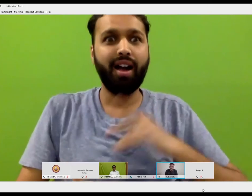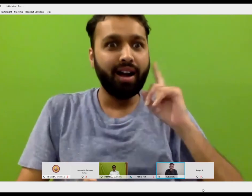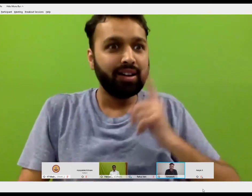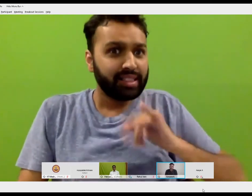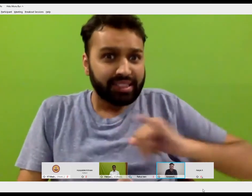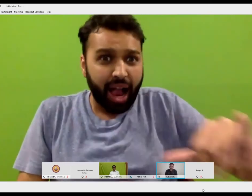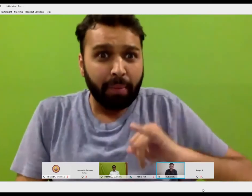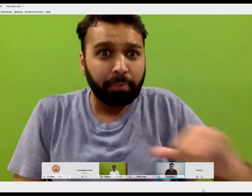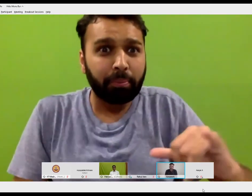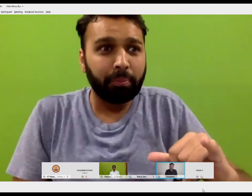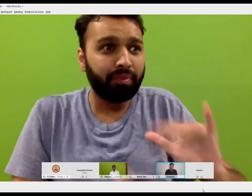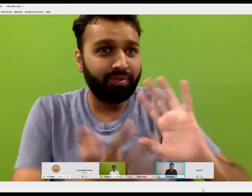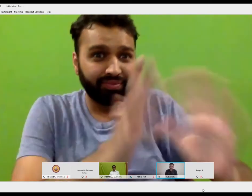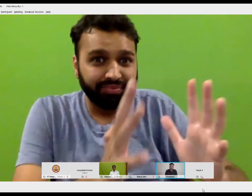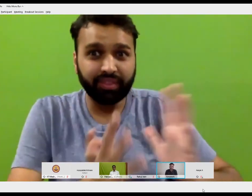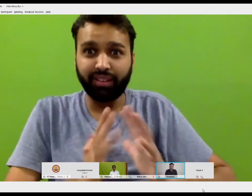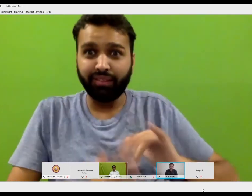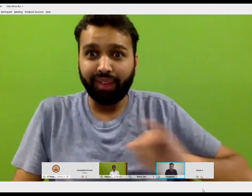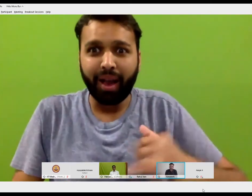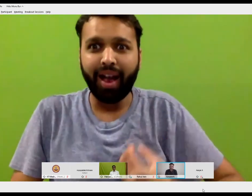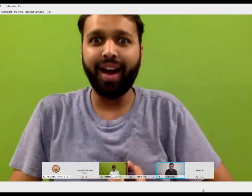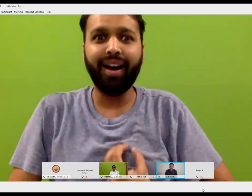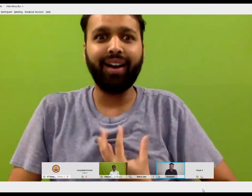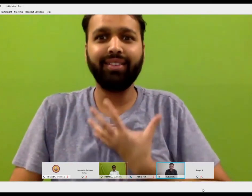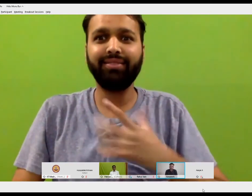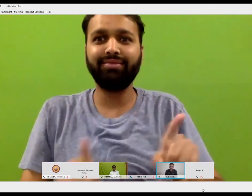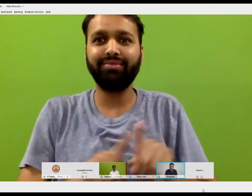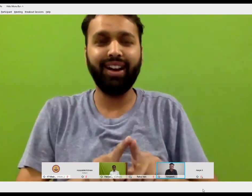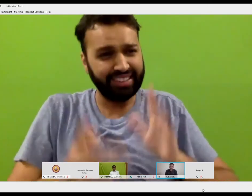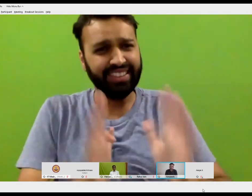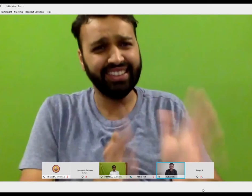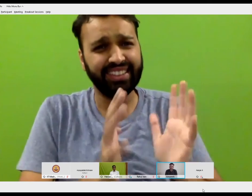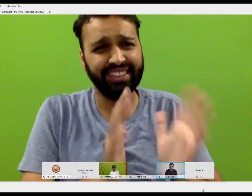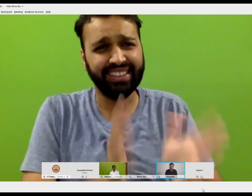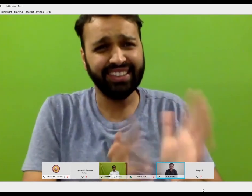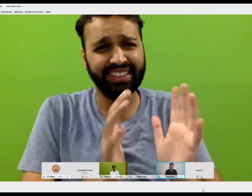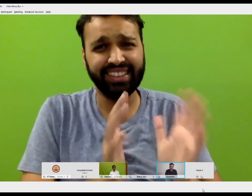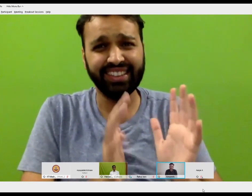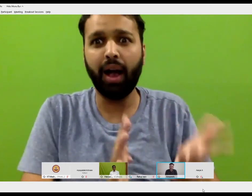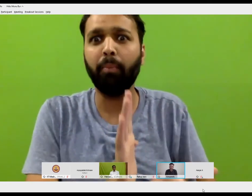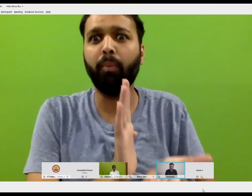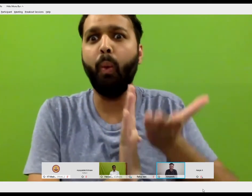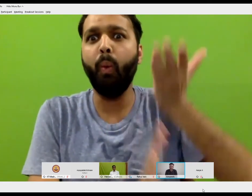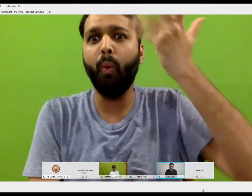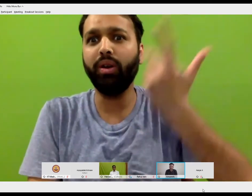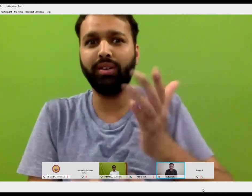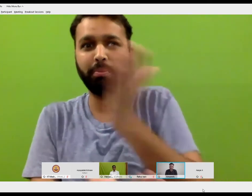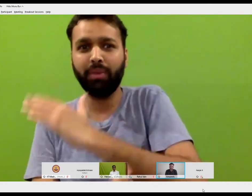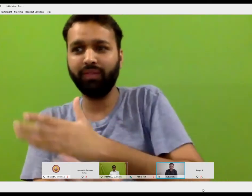and they go there. So when they meet other deaf people and, you know, like they can sign and understand each other. So,